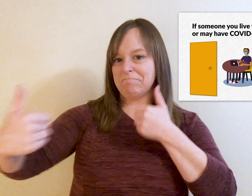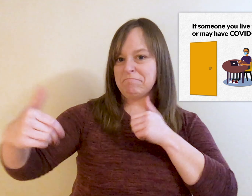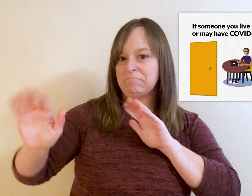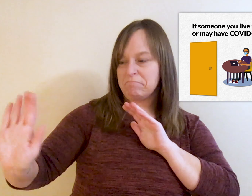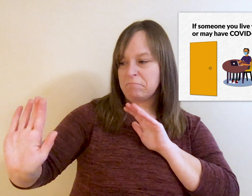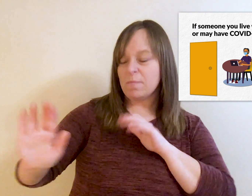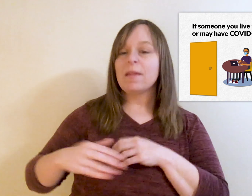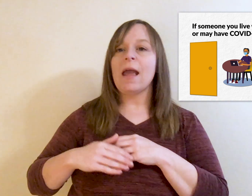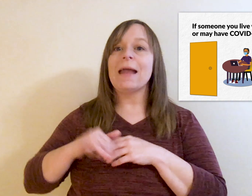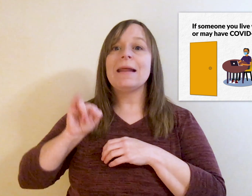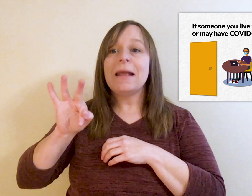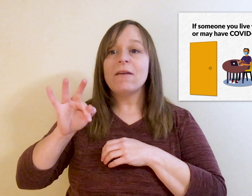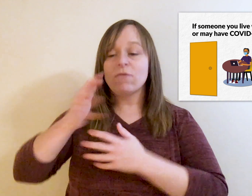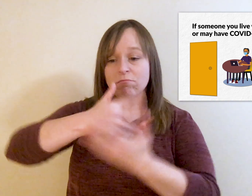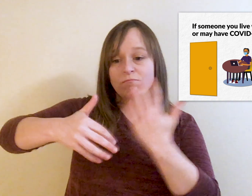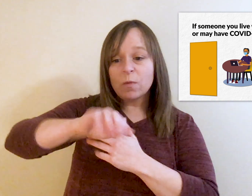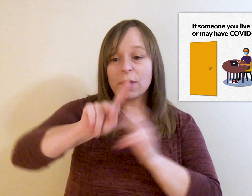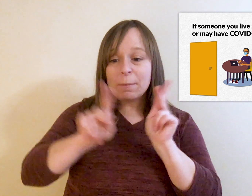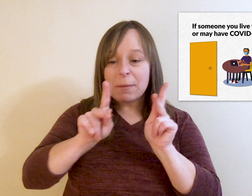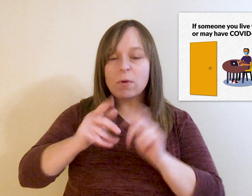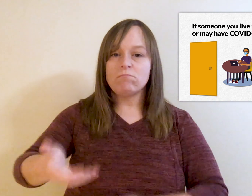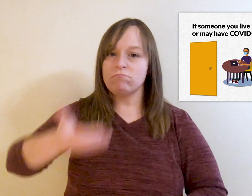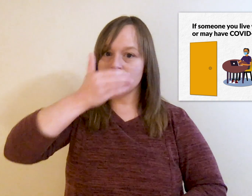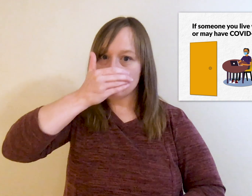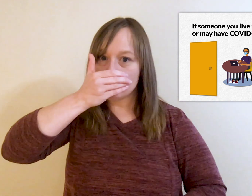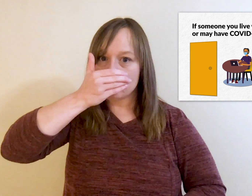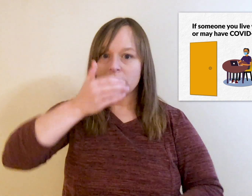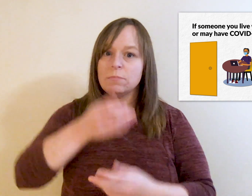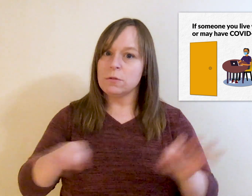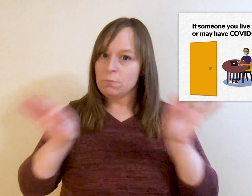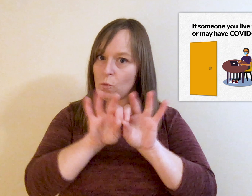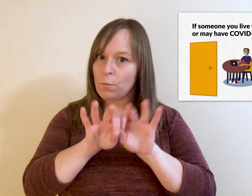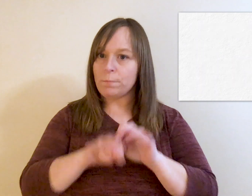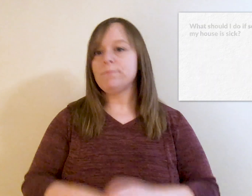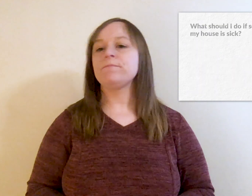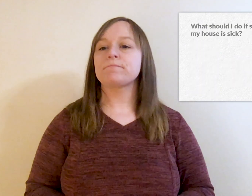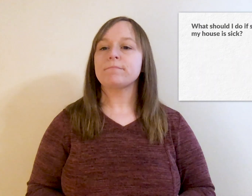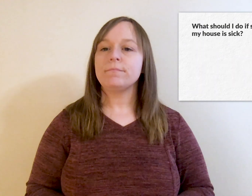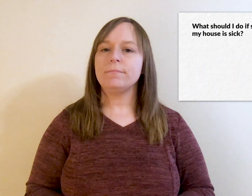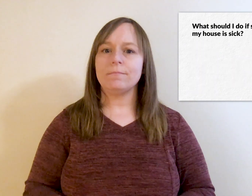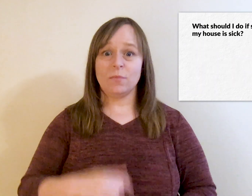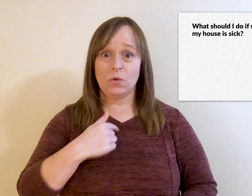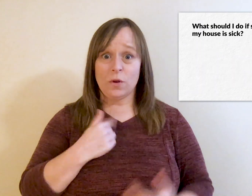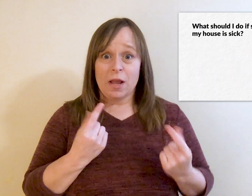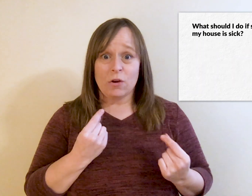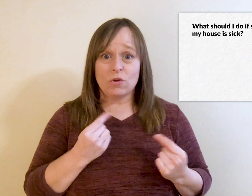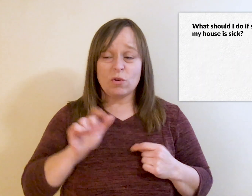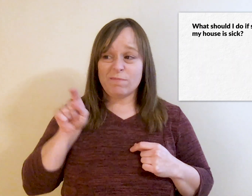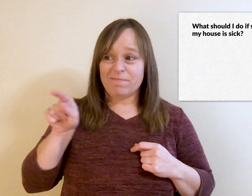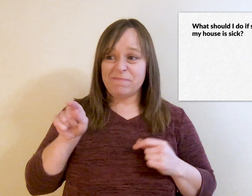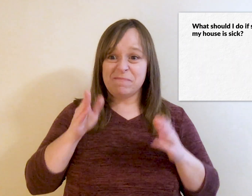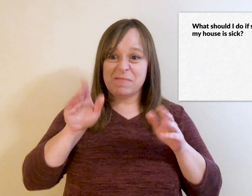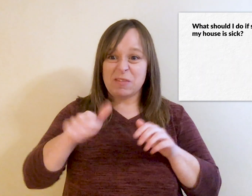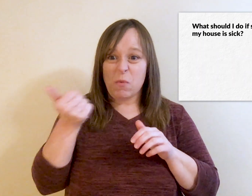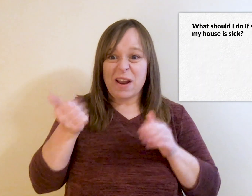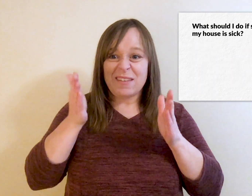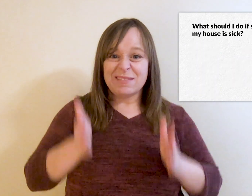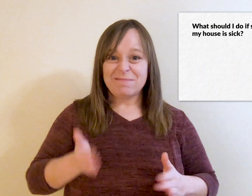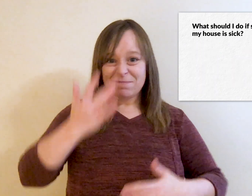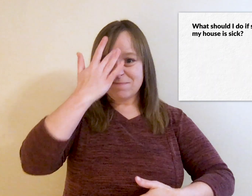blankets. And wear a face mask around people. What should I do if someone in my house